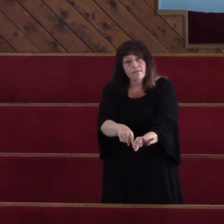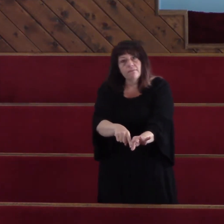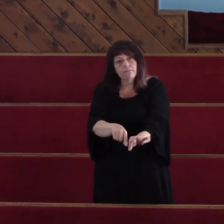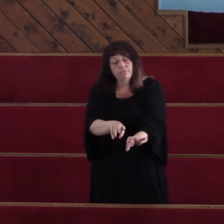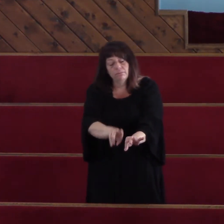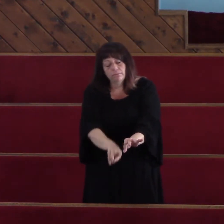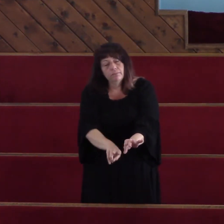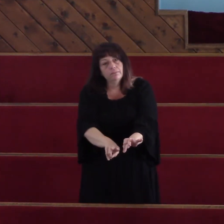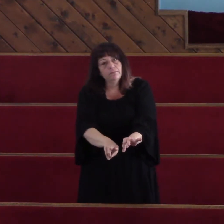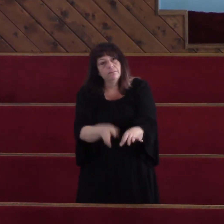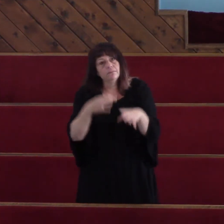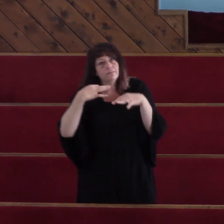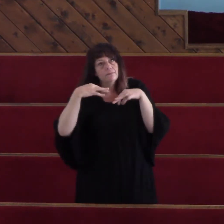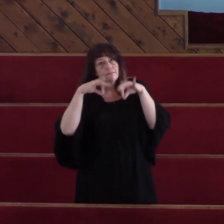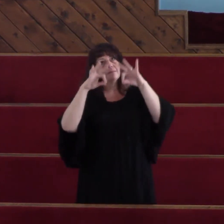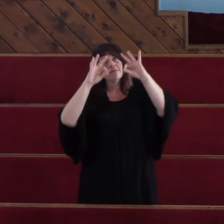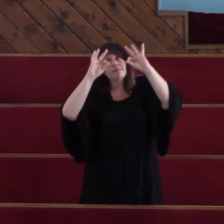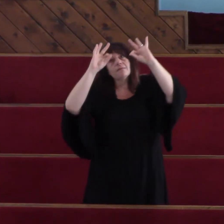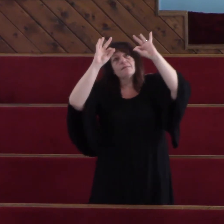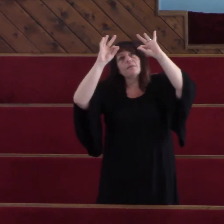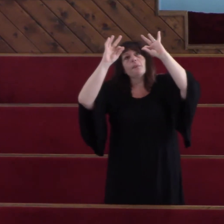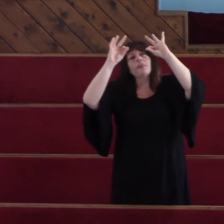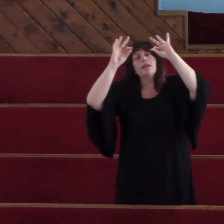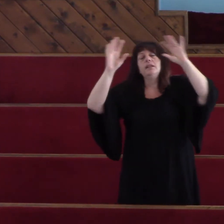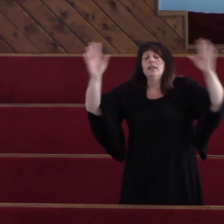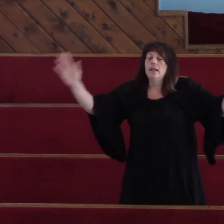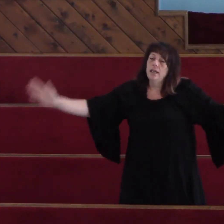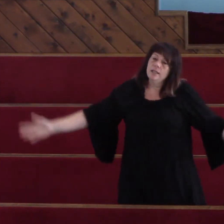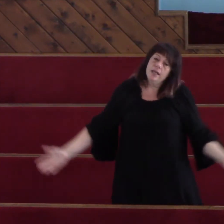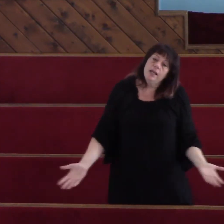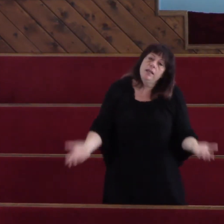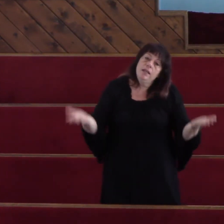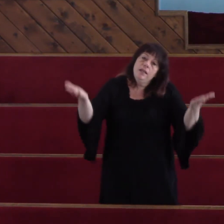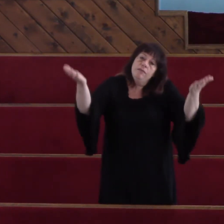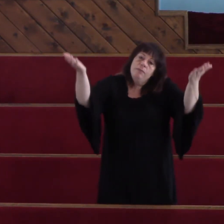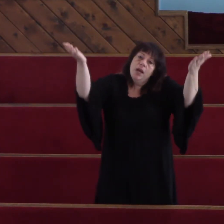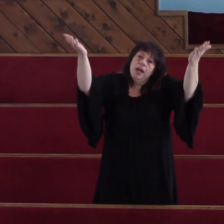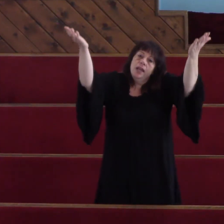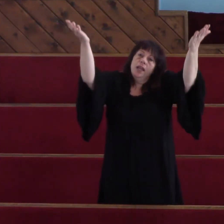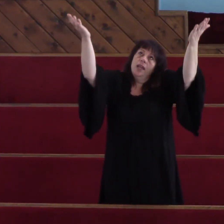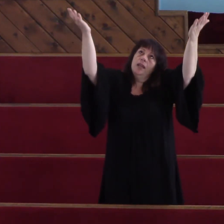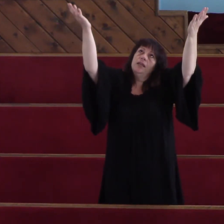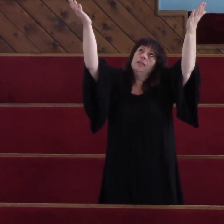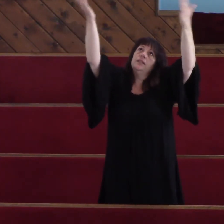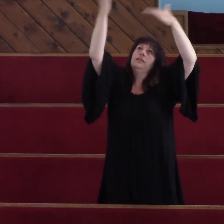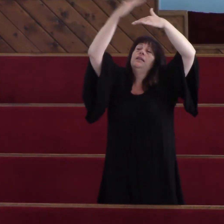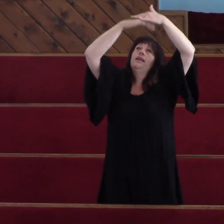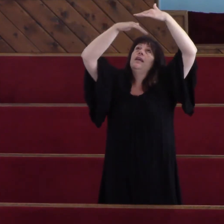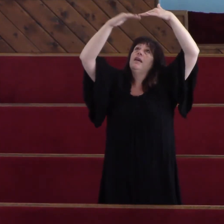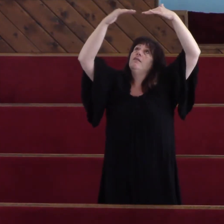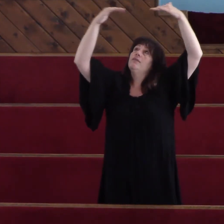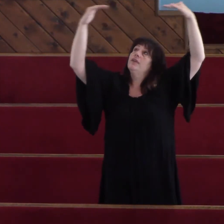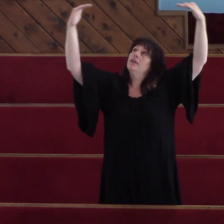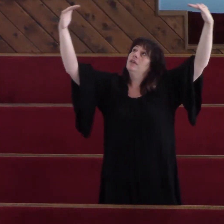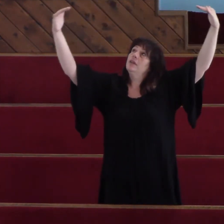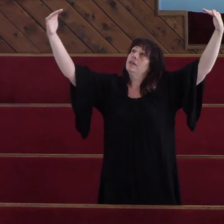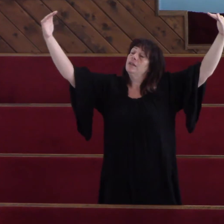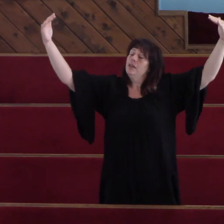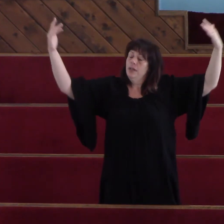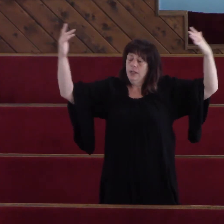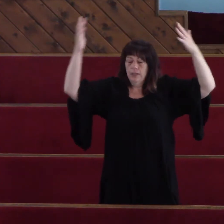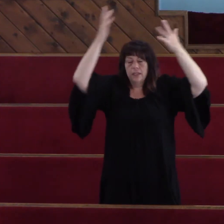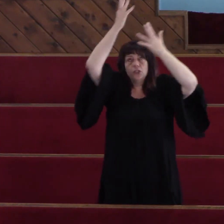your feet, as I lift my hands to heaven,